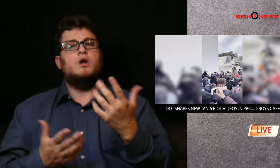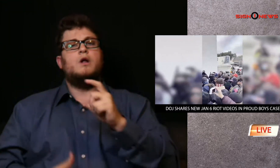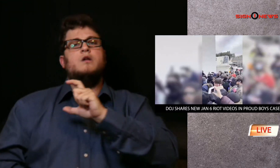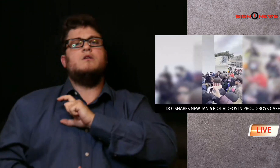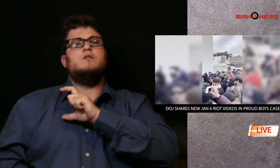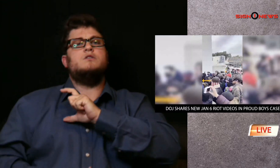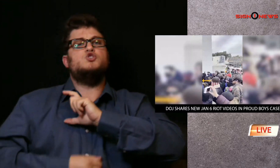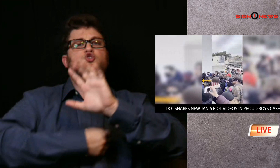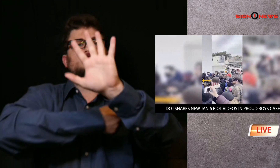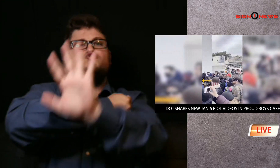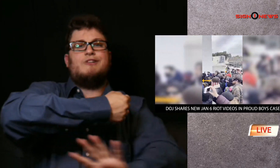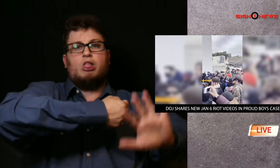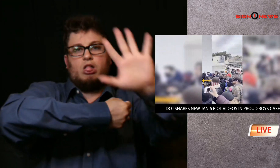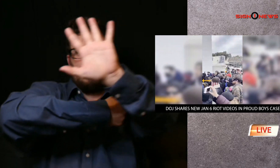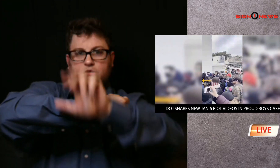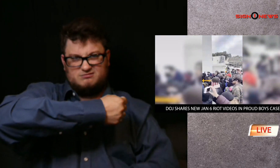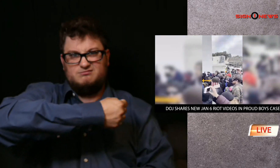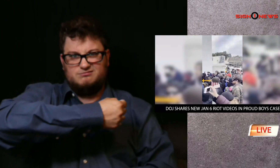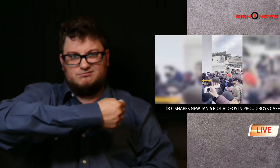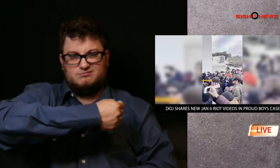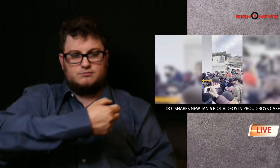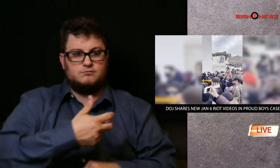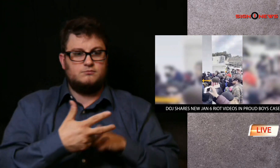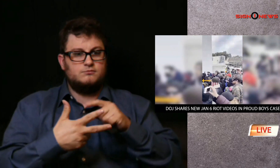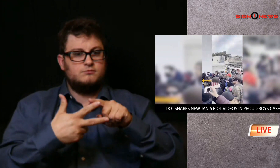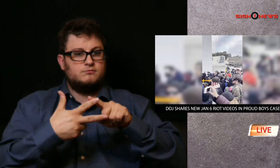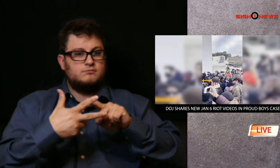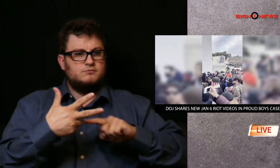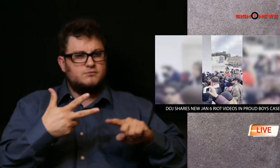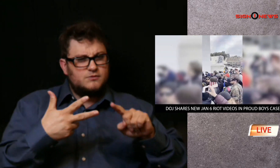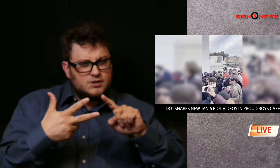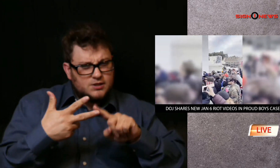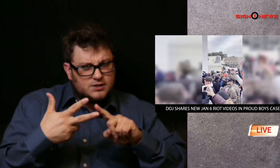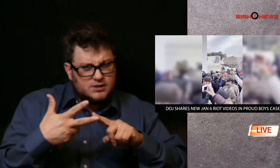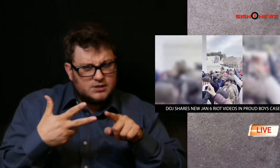Another video shows Donahoe and another suspect with police riot shields.